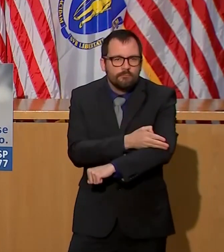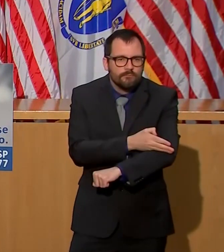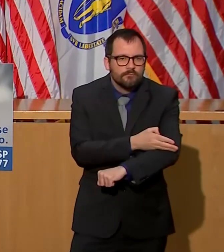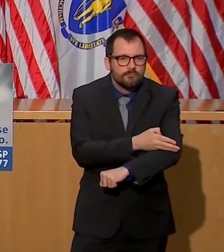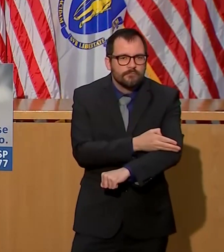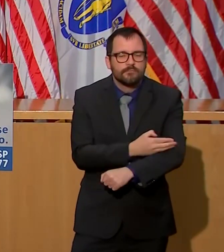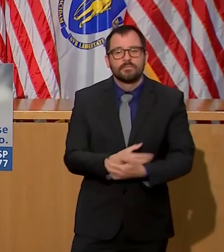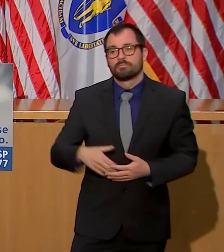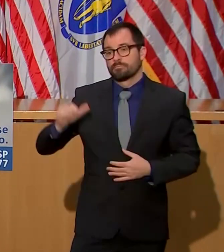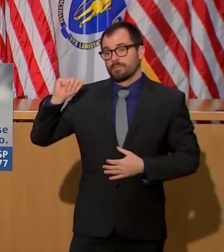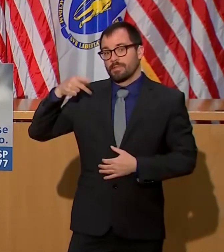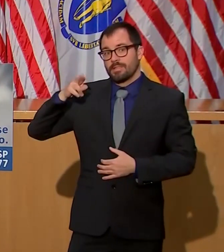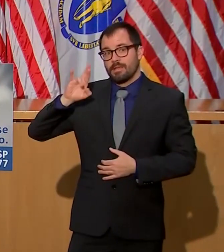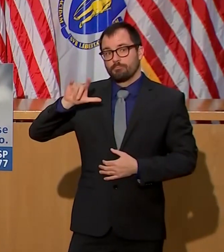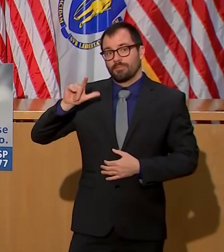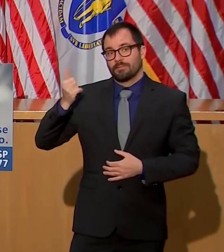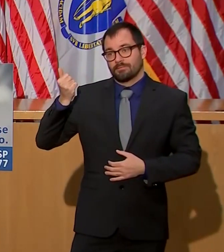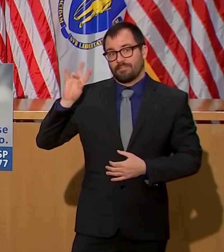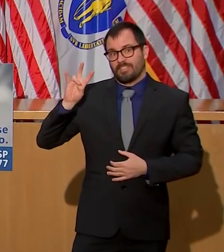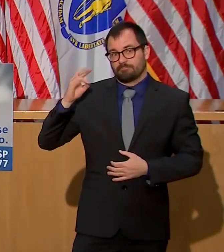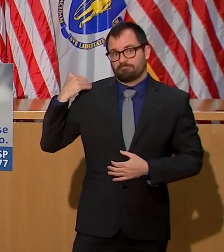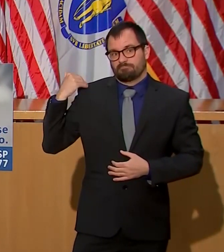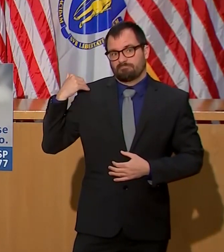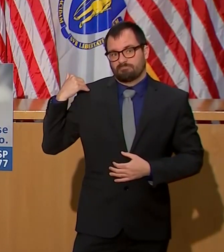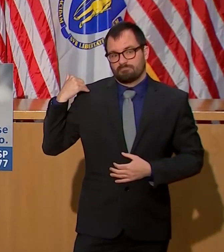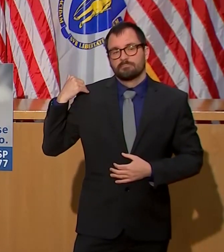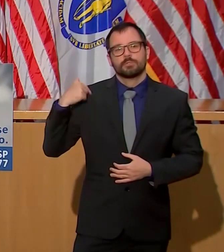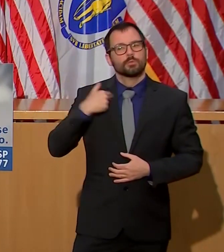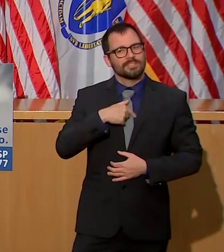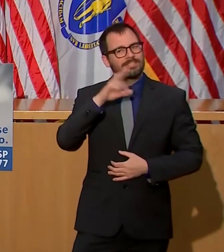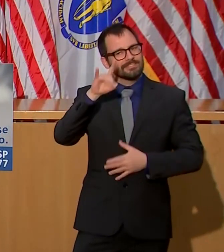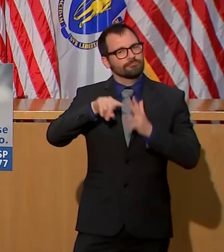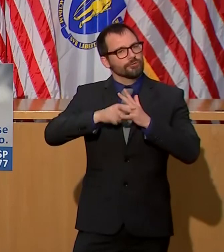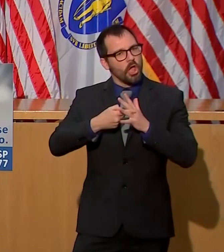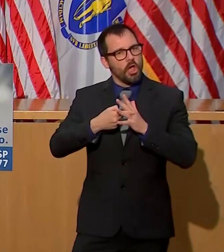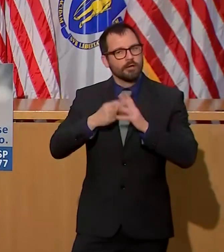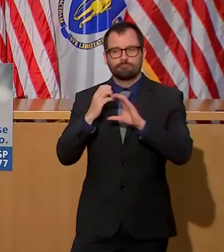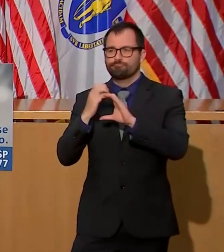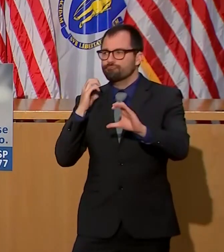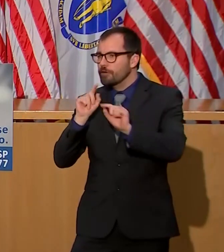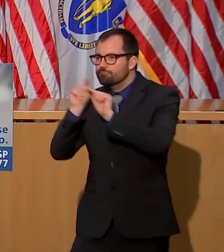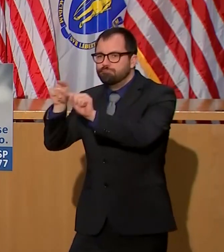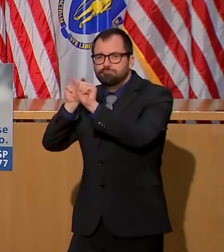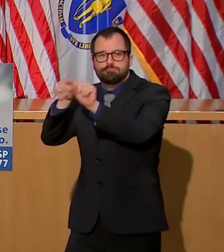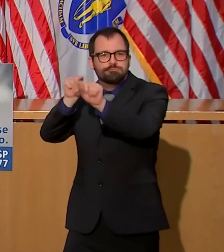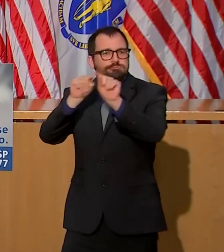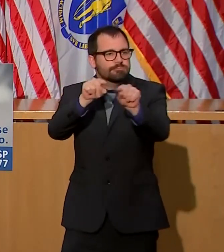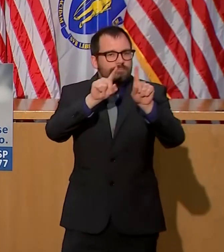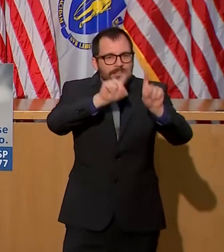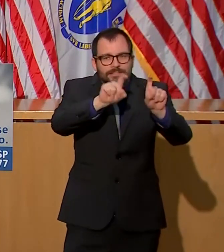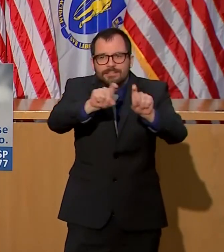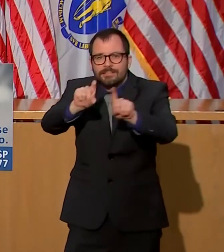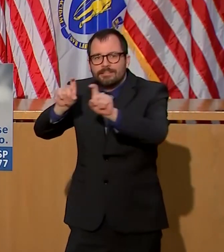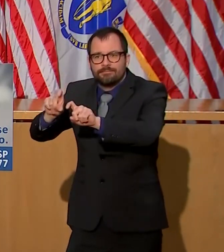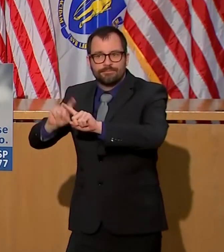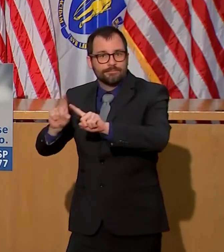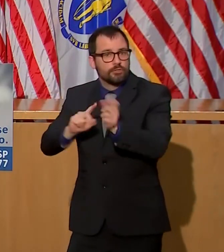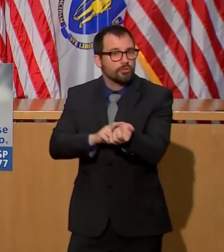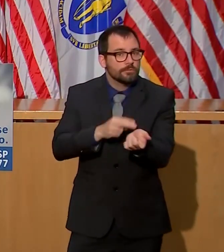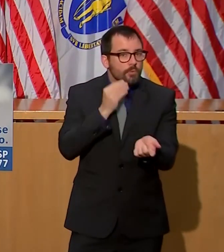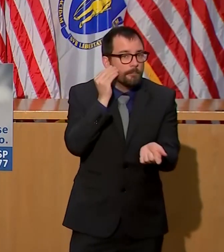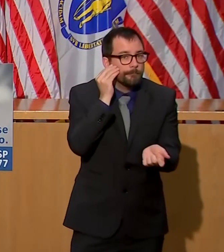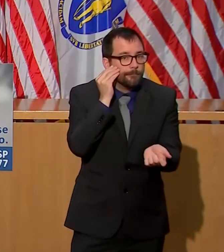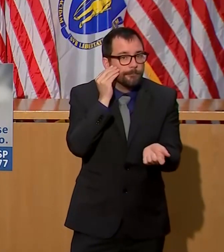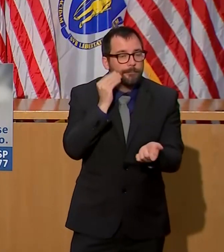facilities through the Massachusetts National Guard. This resource significantly expanded testing for residents and staff with minimal